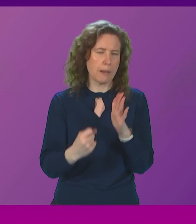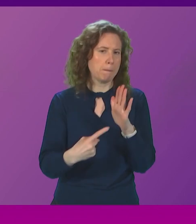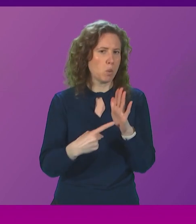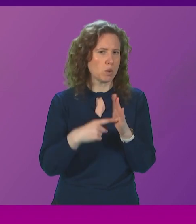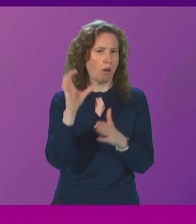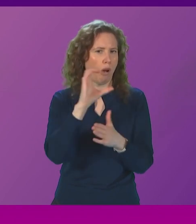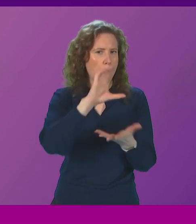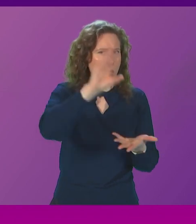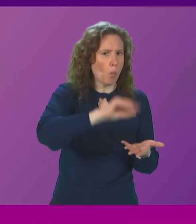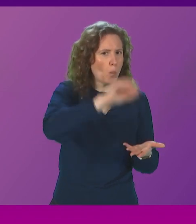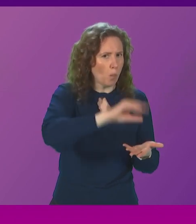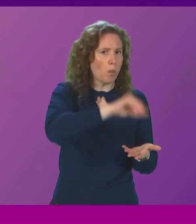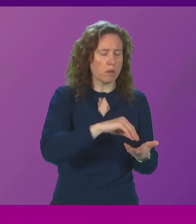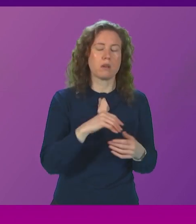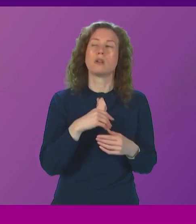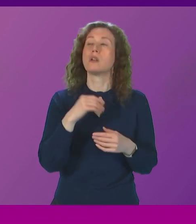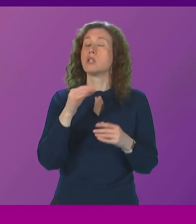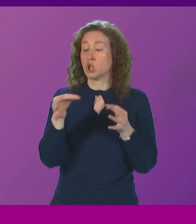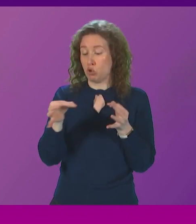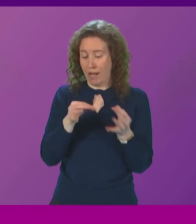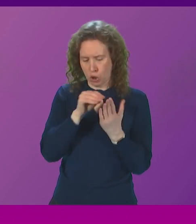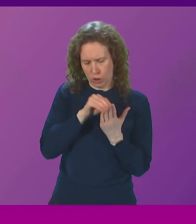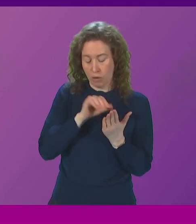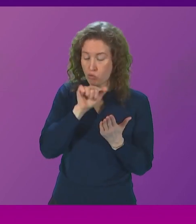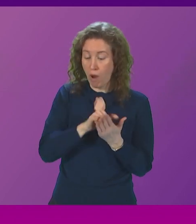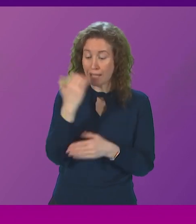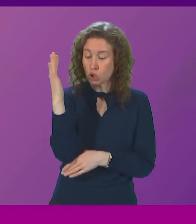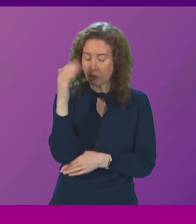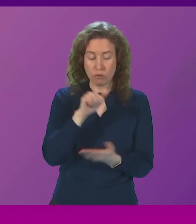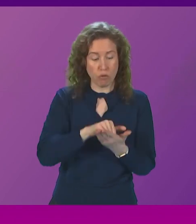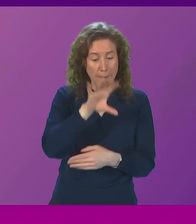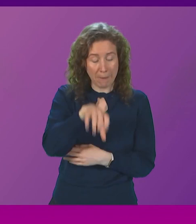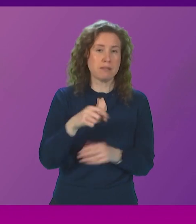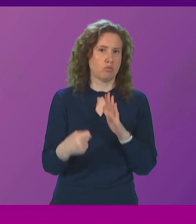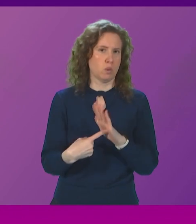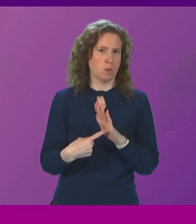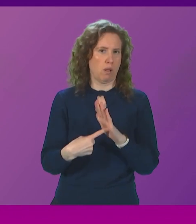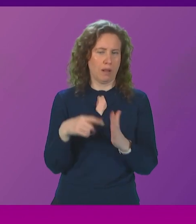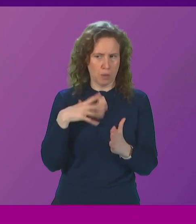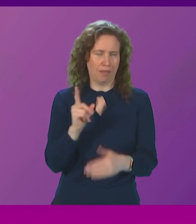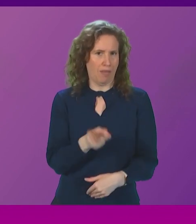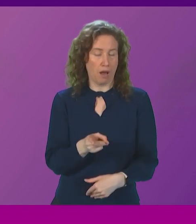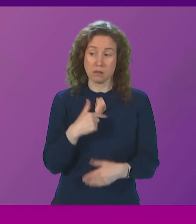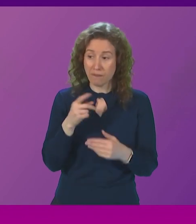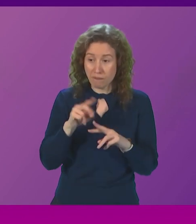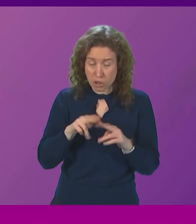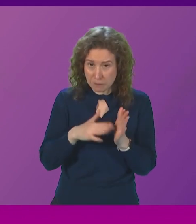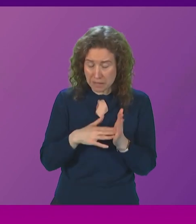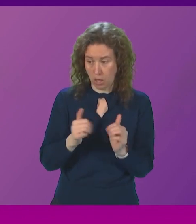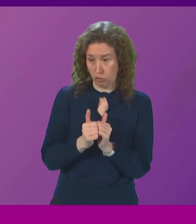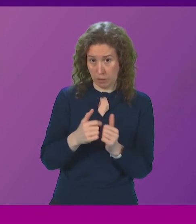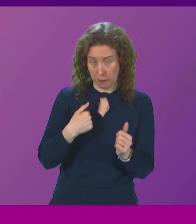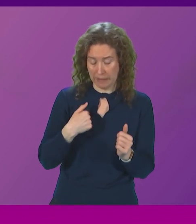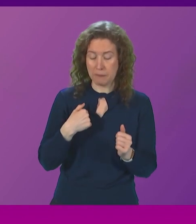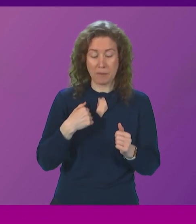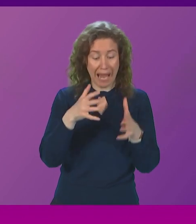sink the strategy of having the right tree in the right place is crucial so does the first minister share my view that expanding